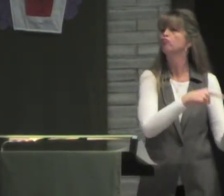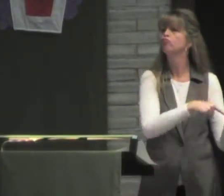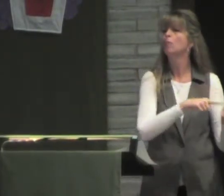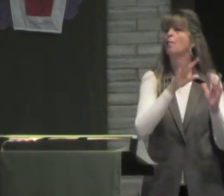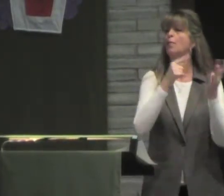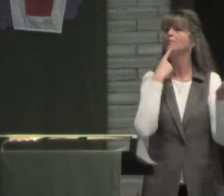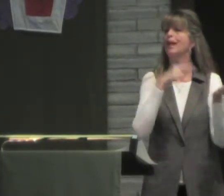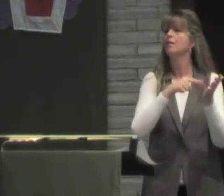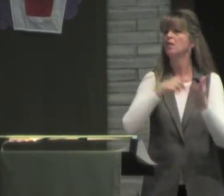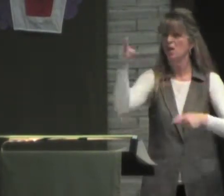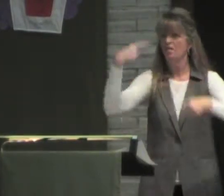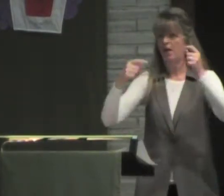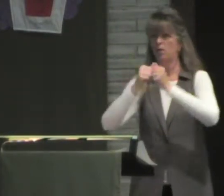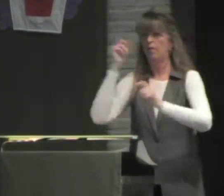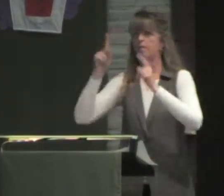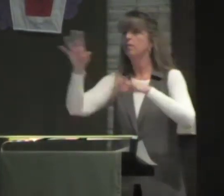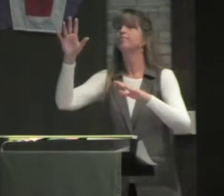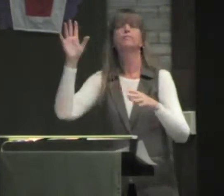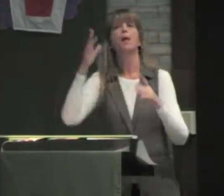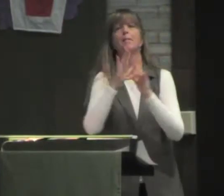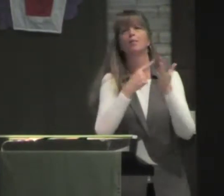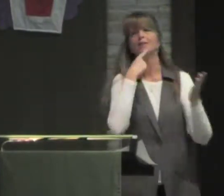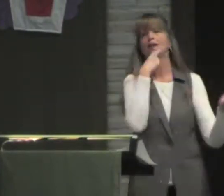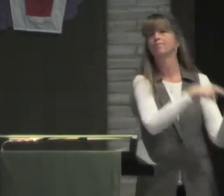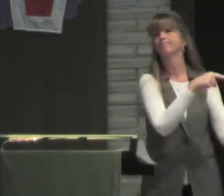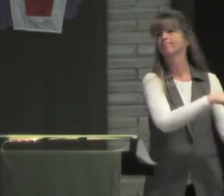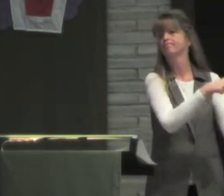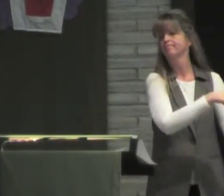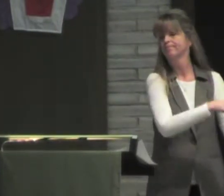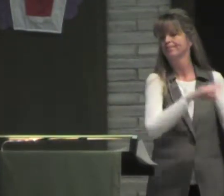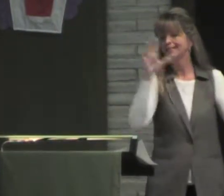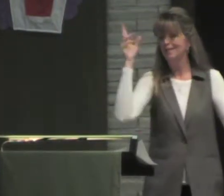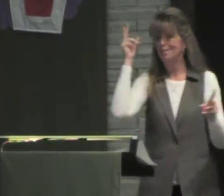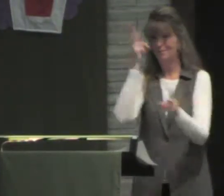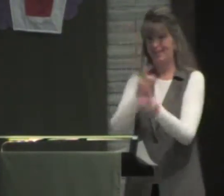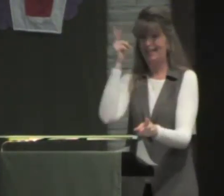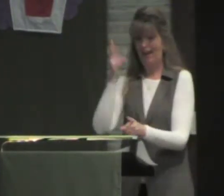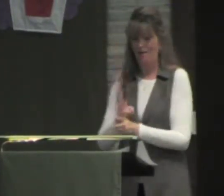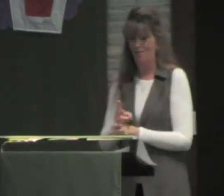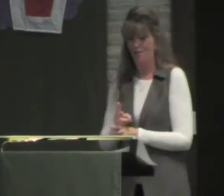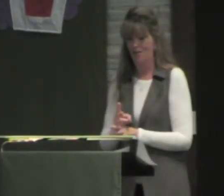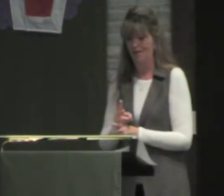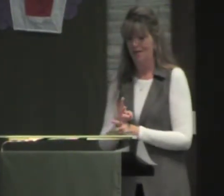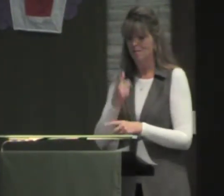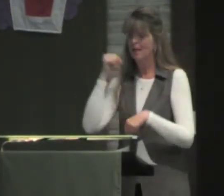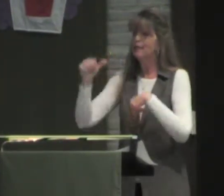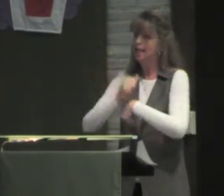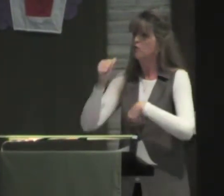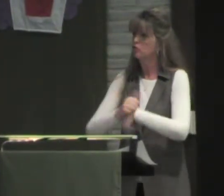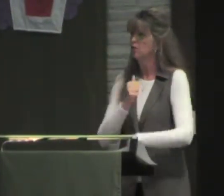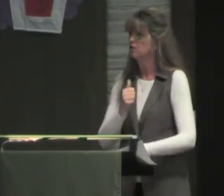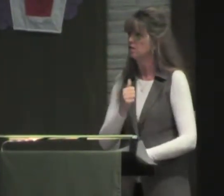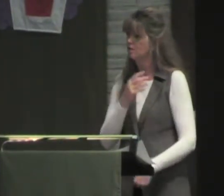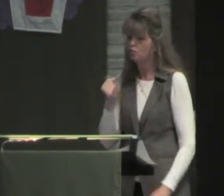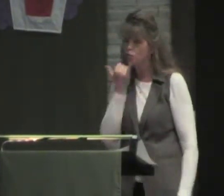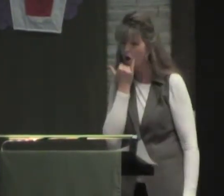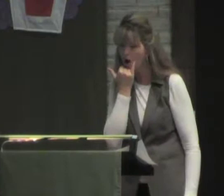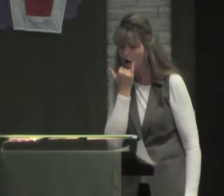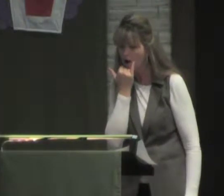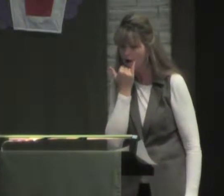well, but the Bible says this. If you're having an argument with people and you say, well, the Bible says this. Then be careful. That can be